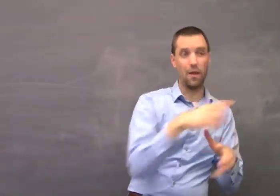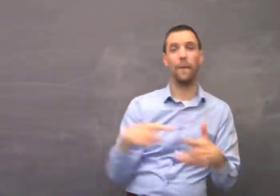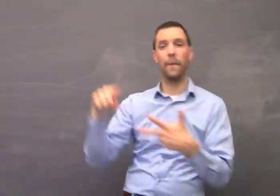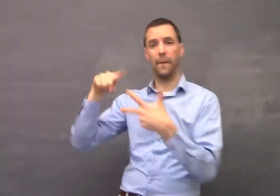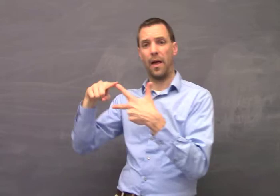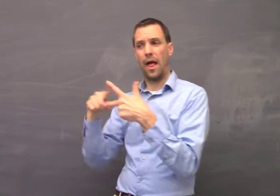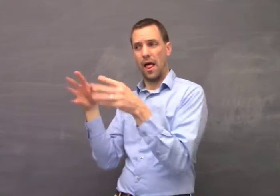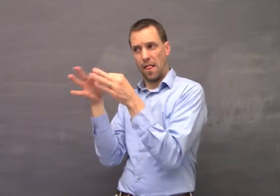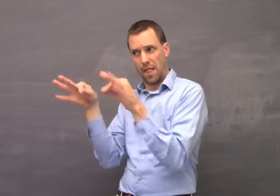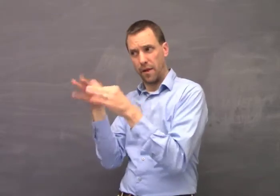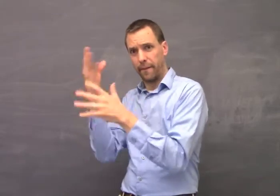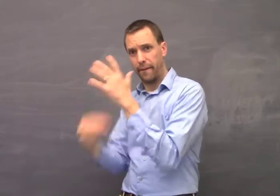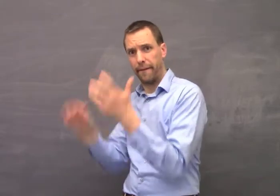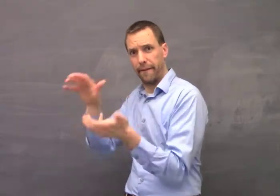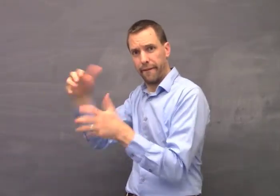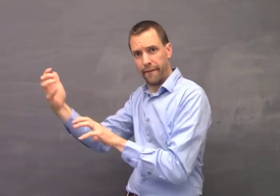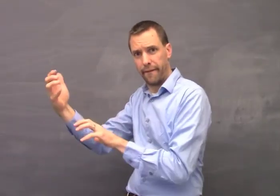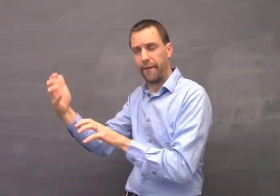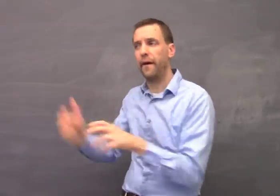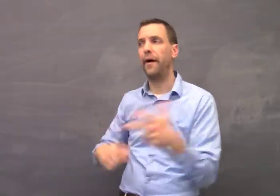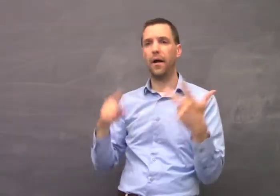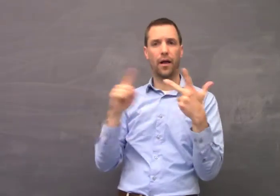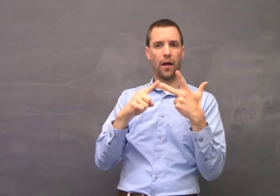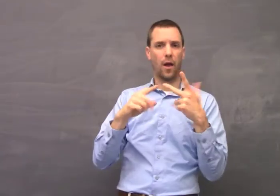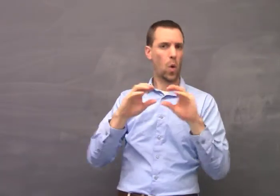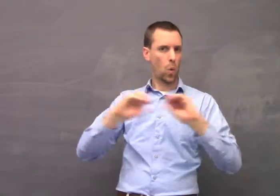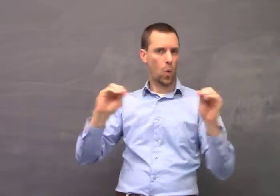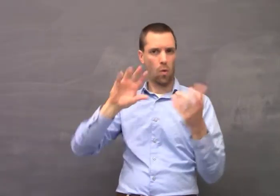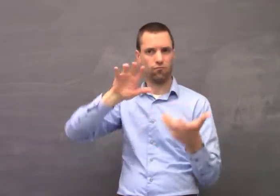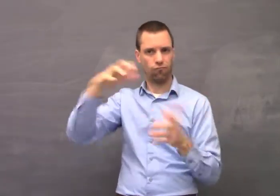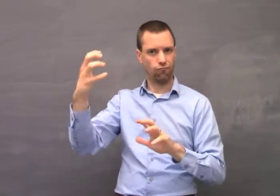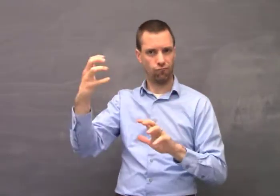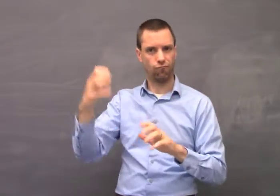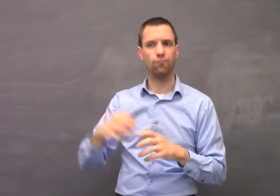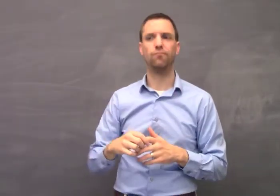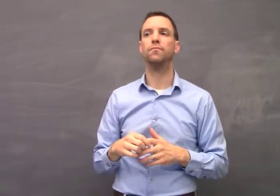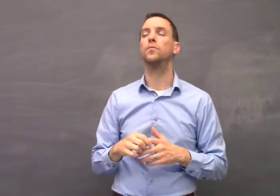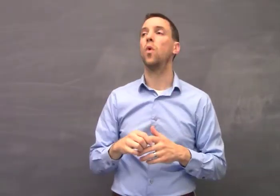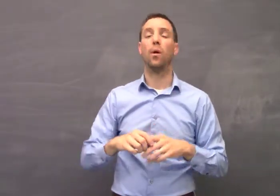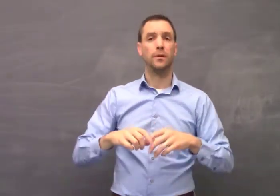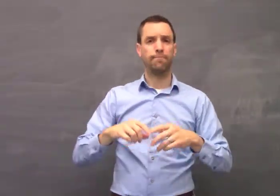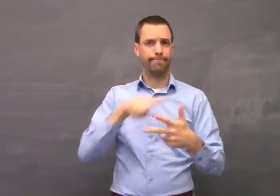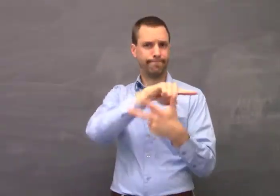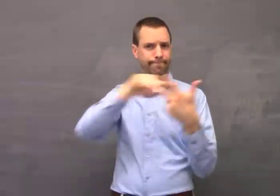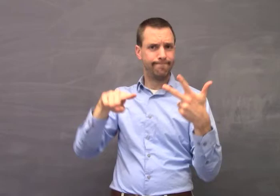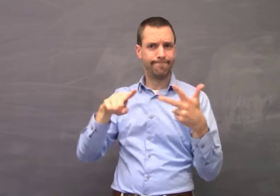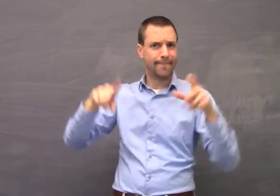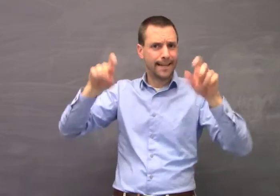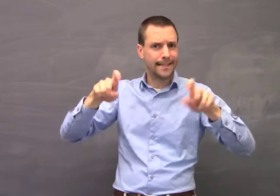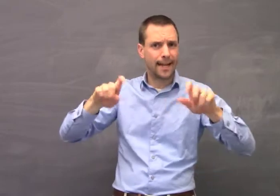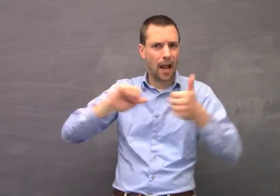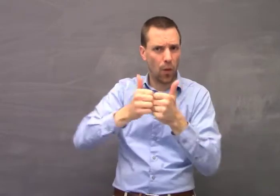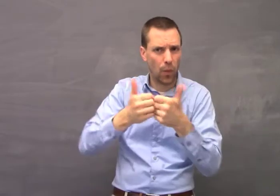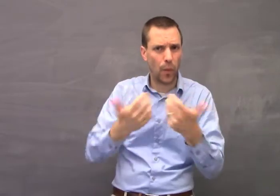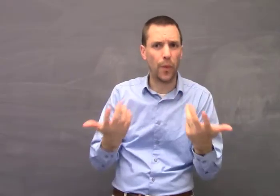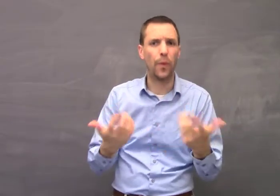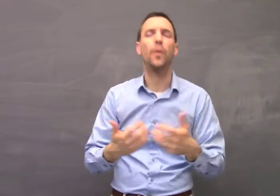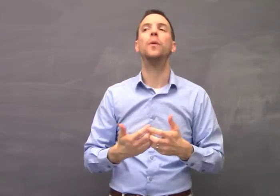auditory deprivation will disrupt implicit learning, that language deprivation will disrupt it, or that there will be no disruption. So how do we go about